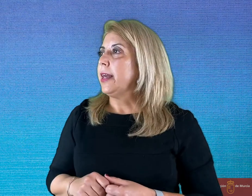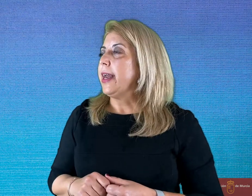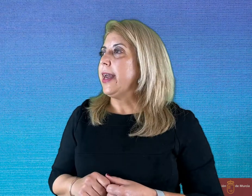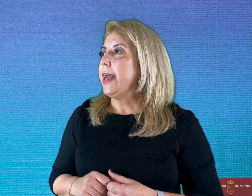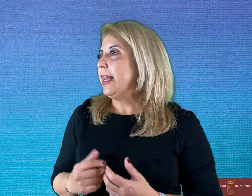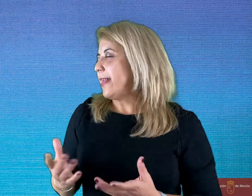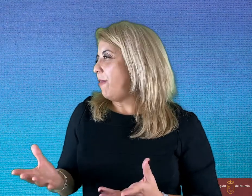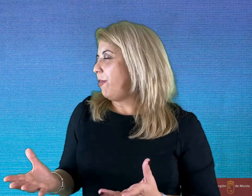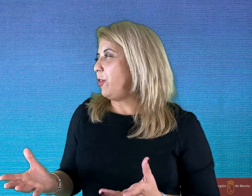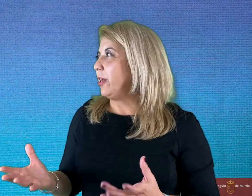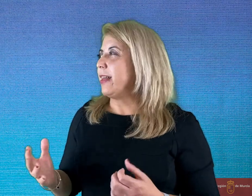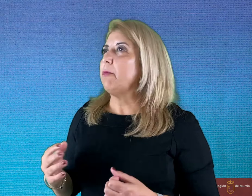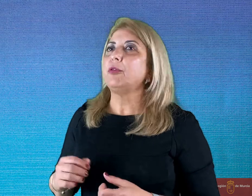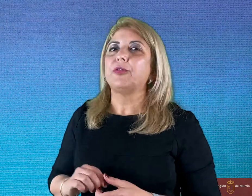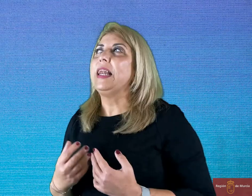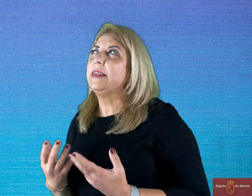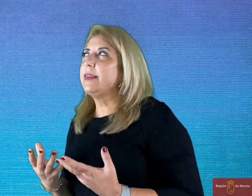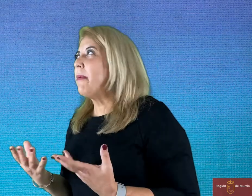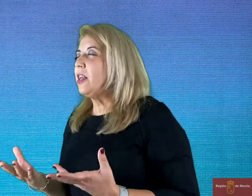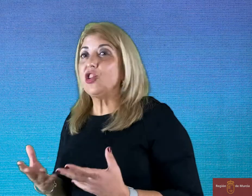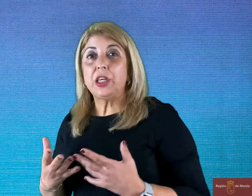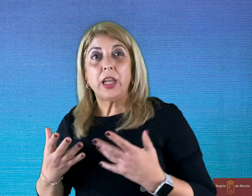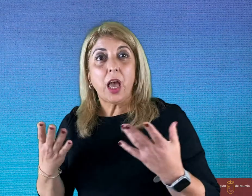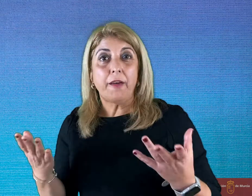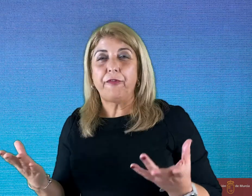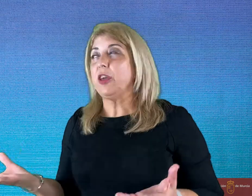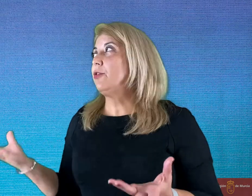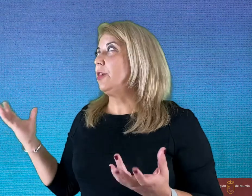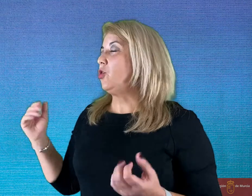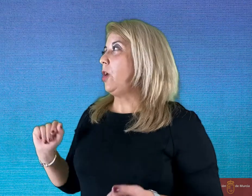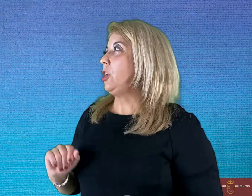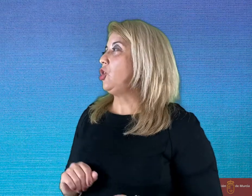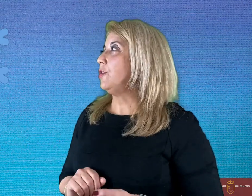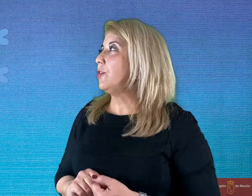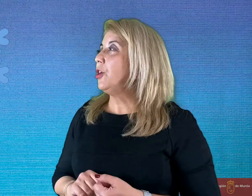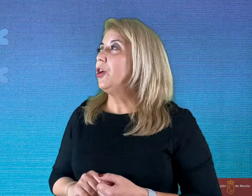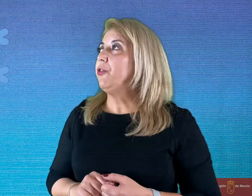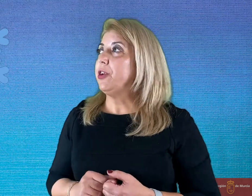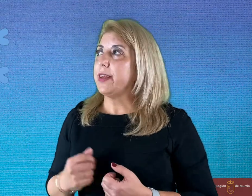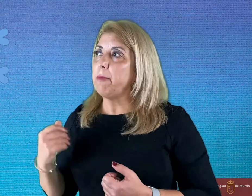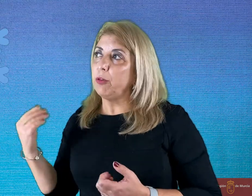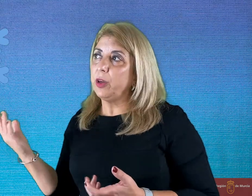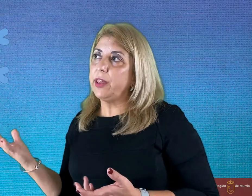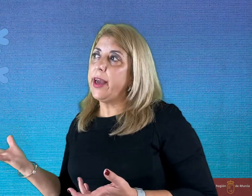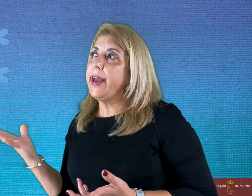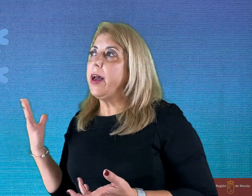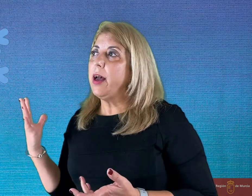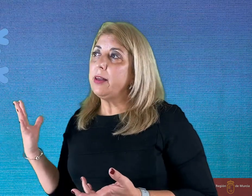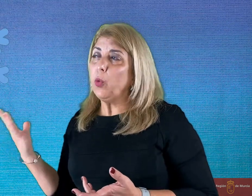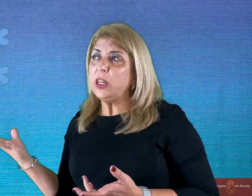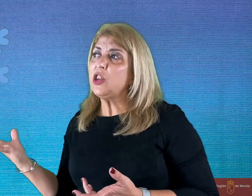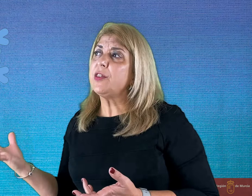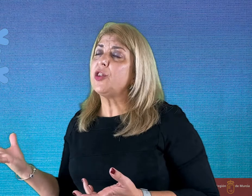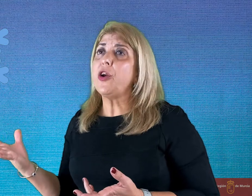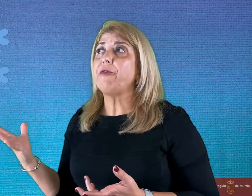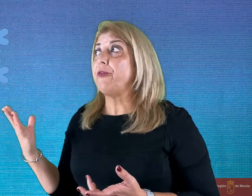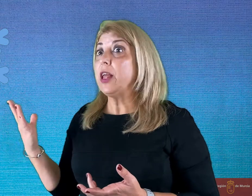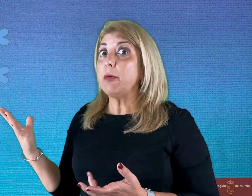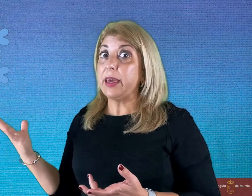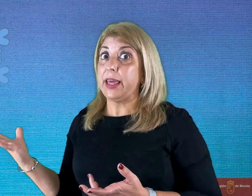Let's have a few examples. Let's imagine a few situations. For example, with the winter storm philomene,